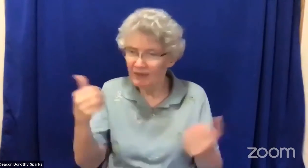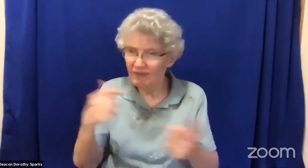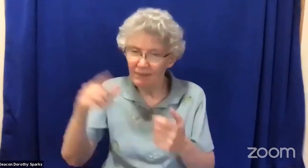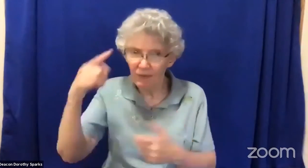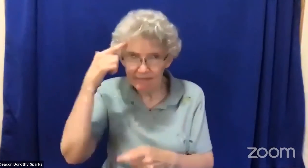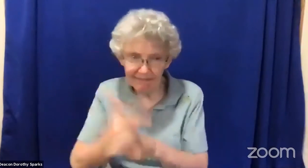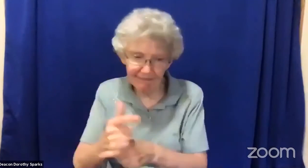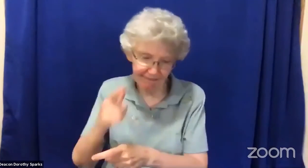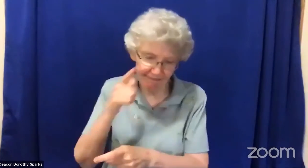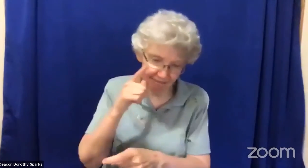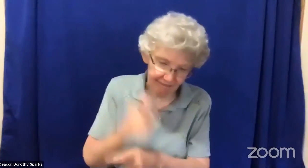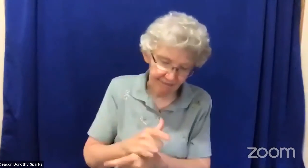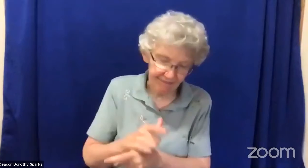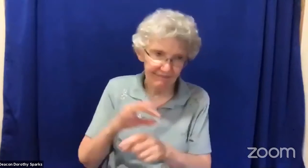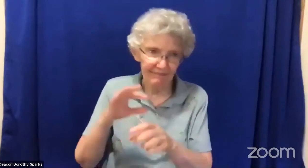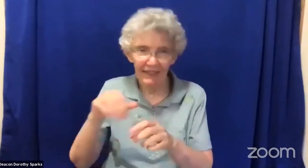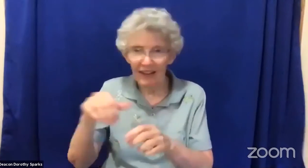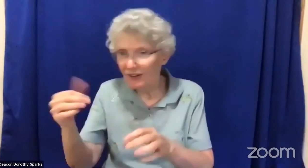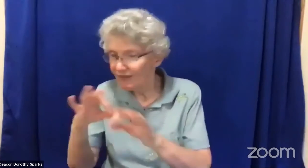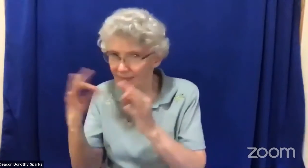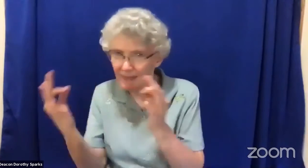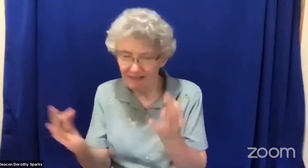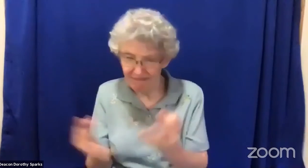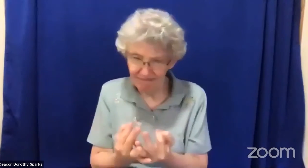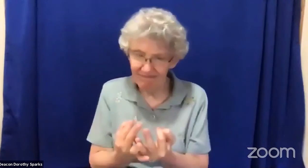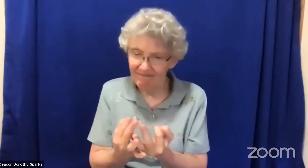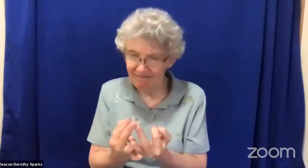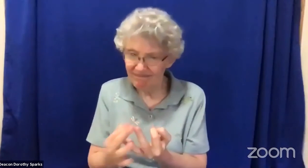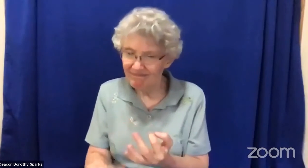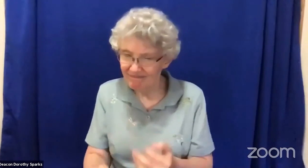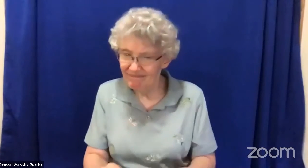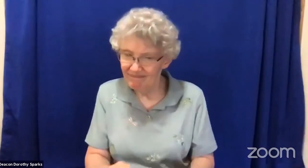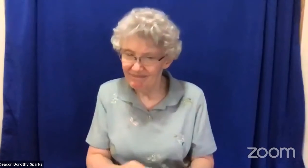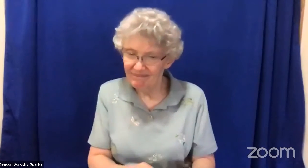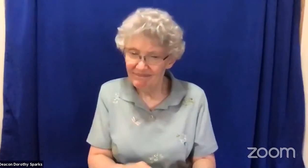or their brothers and sisters and other family